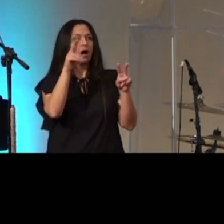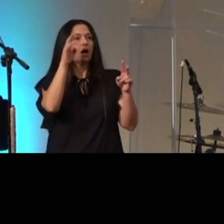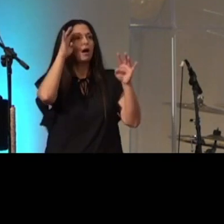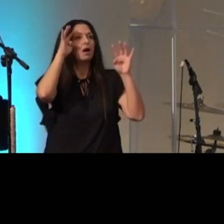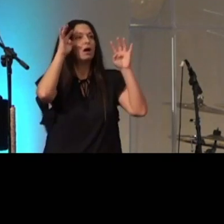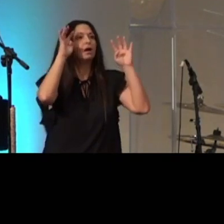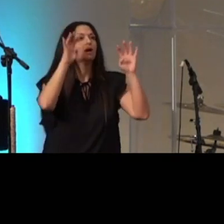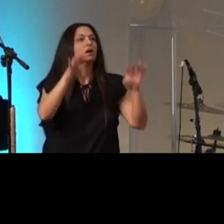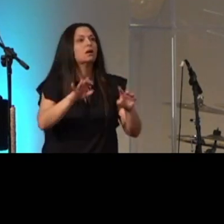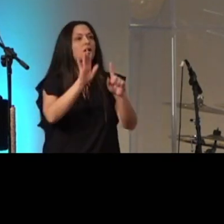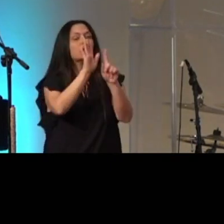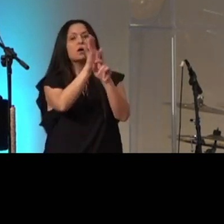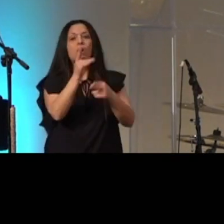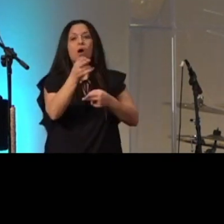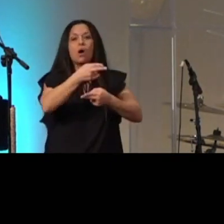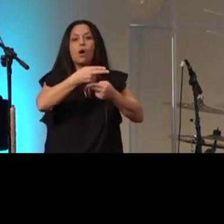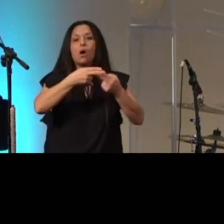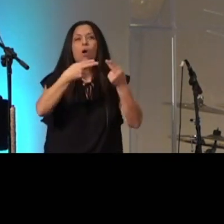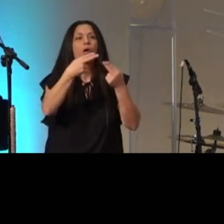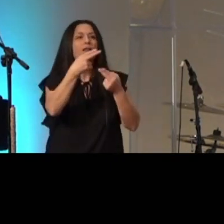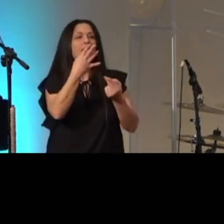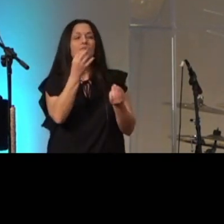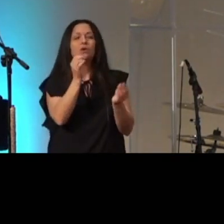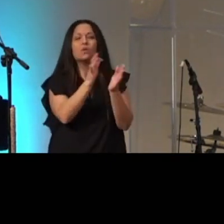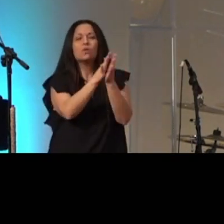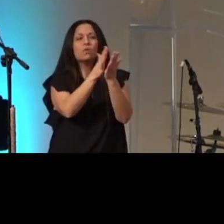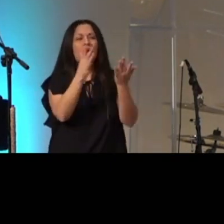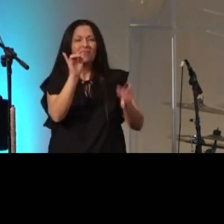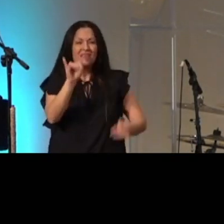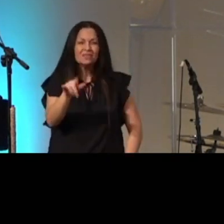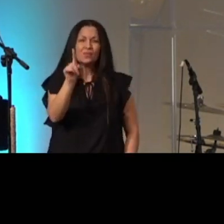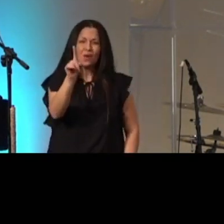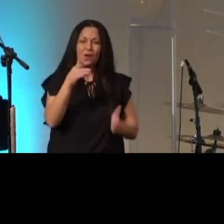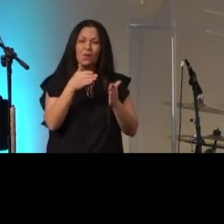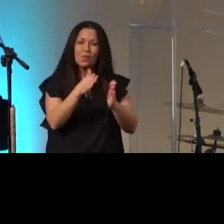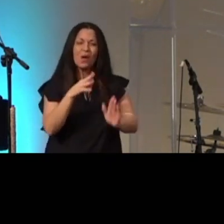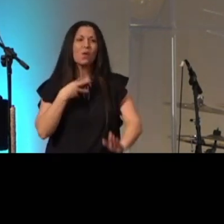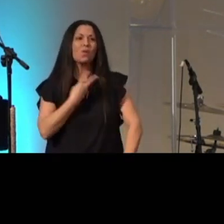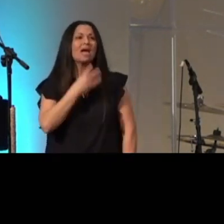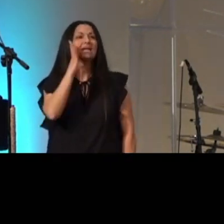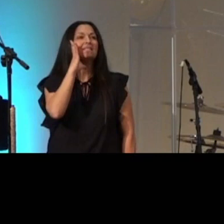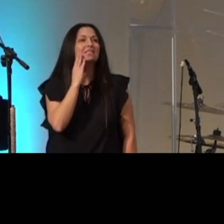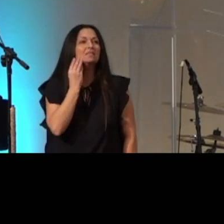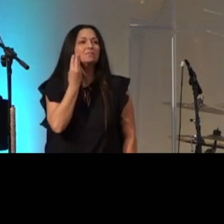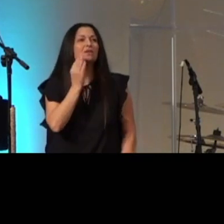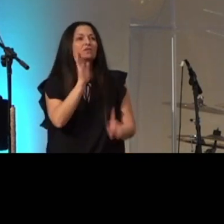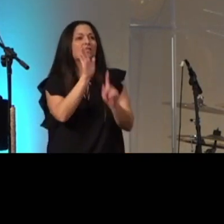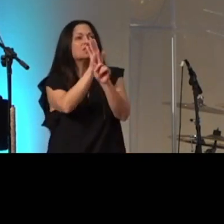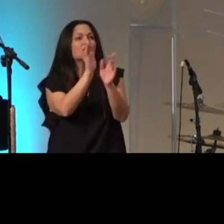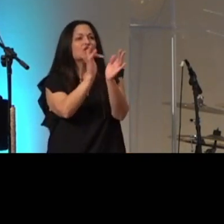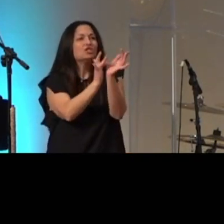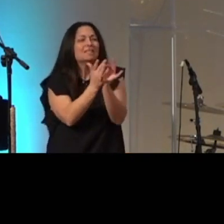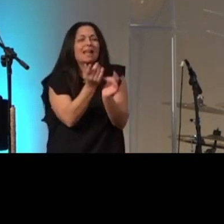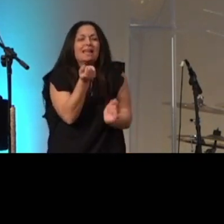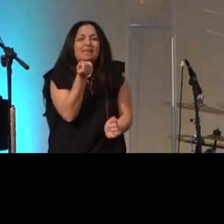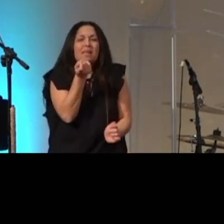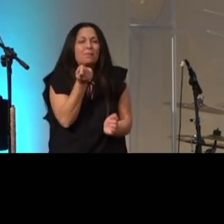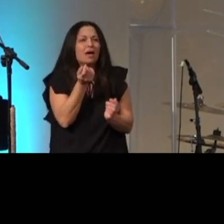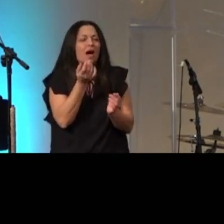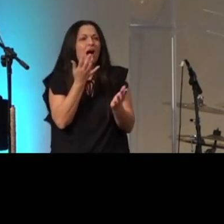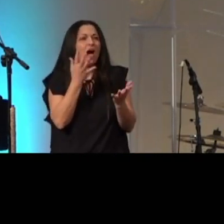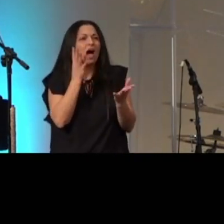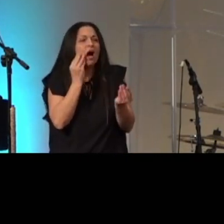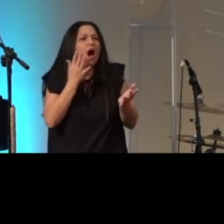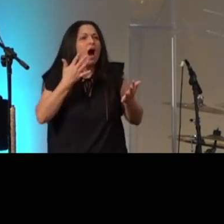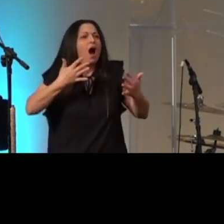and his glory that's one way that we see god we experience jesus or little bits of him and we